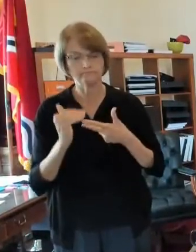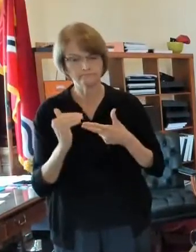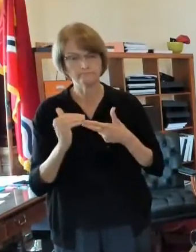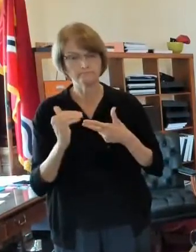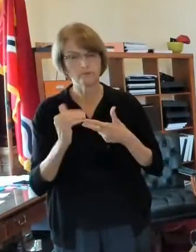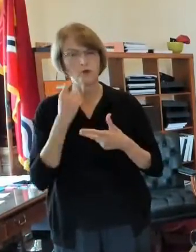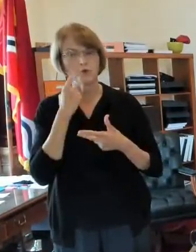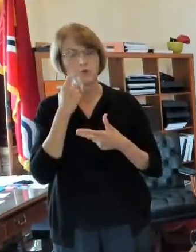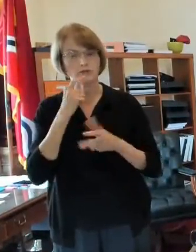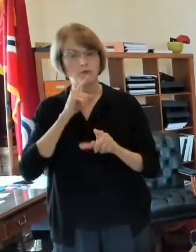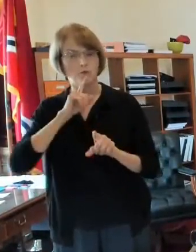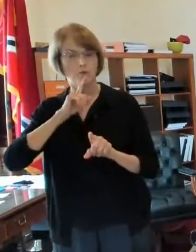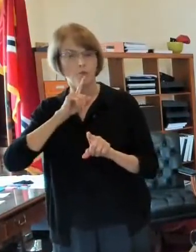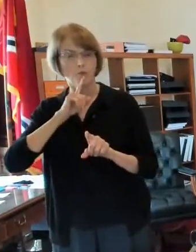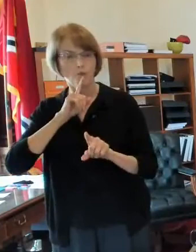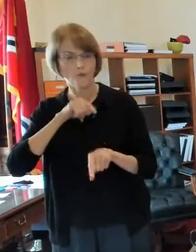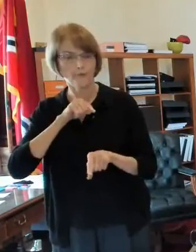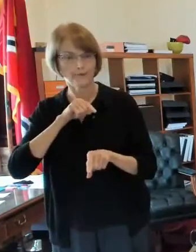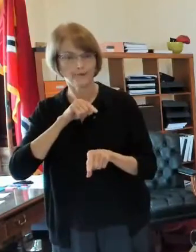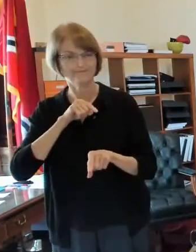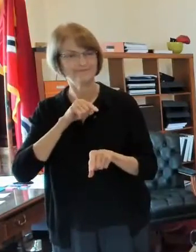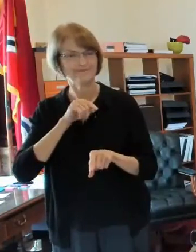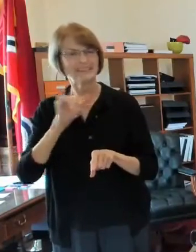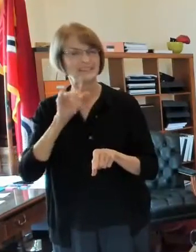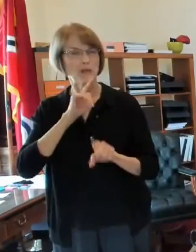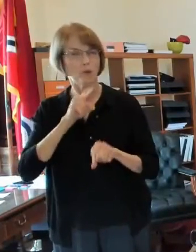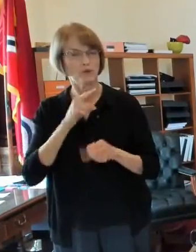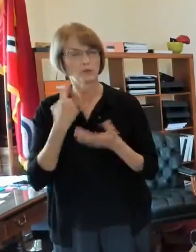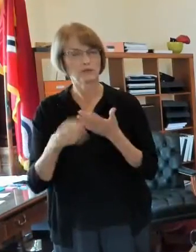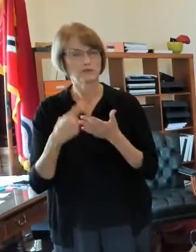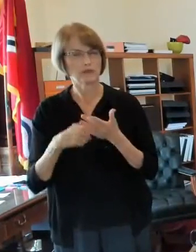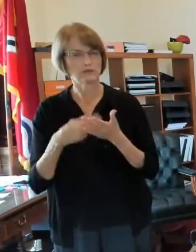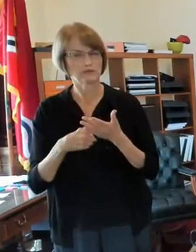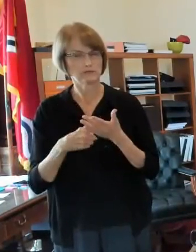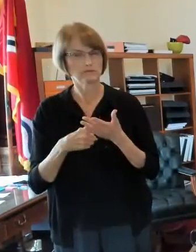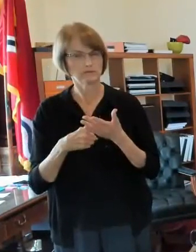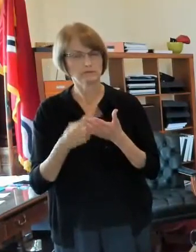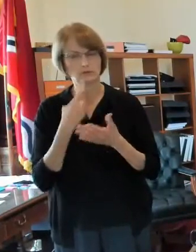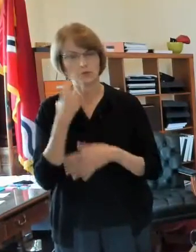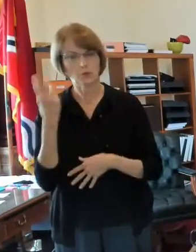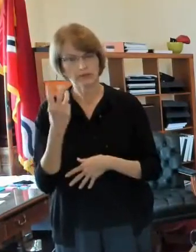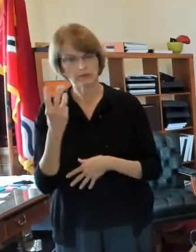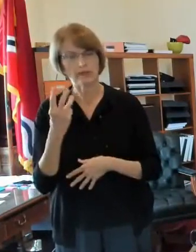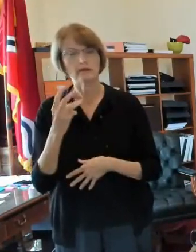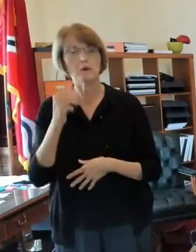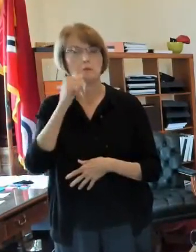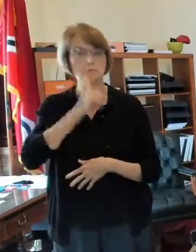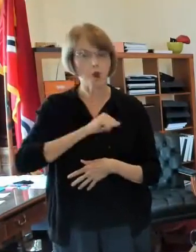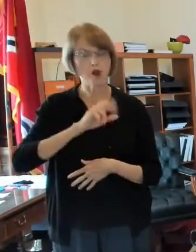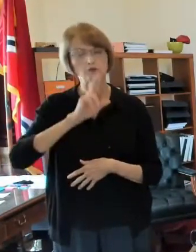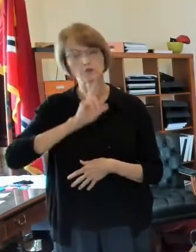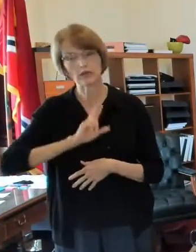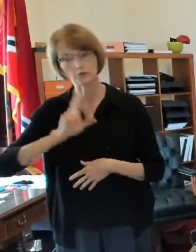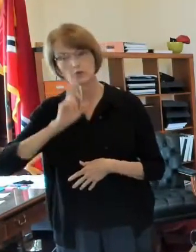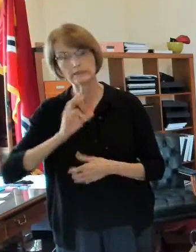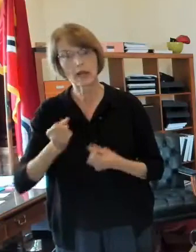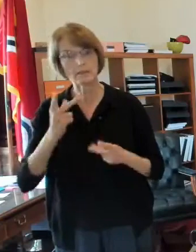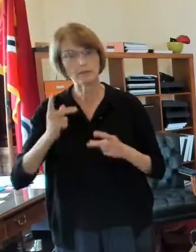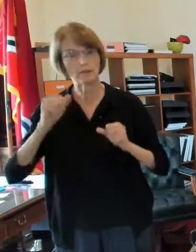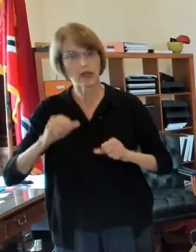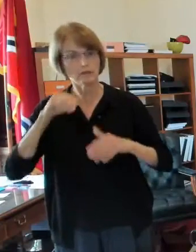the recent order that we talked about on Wednesday having to do with bars and restaurants and capacity limits